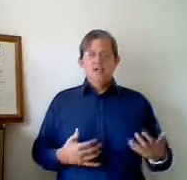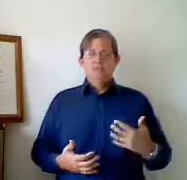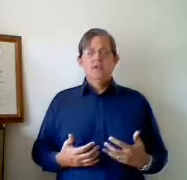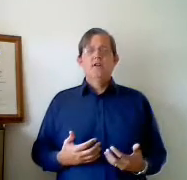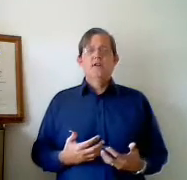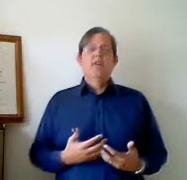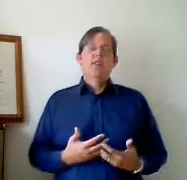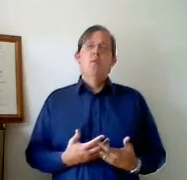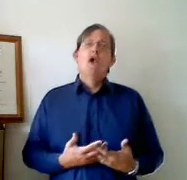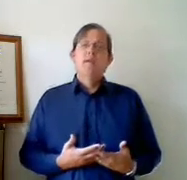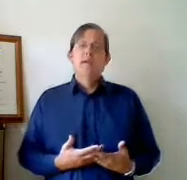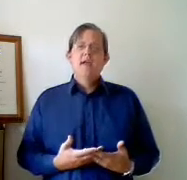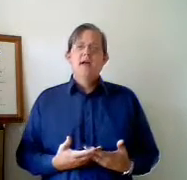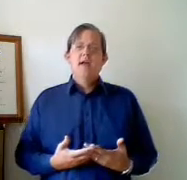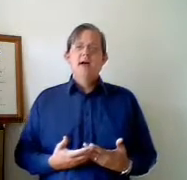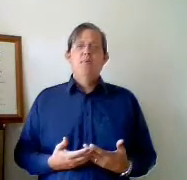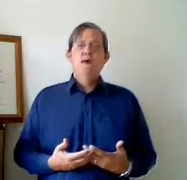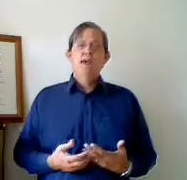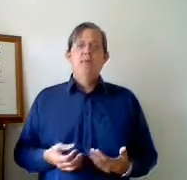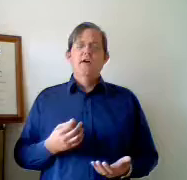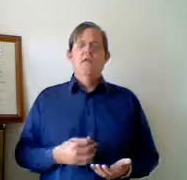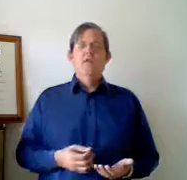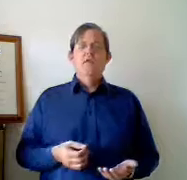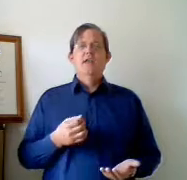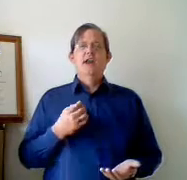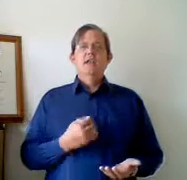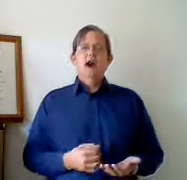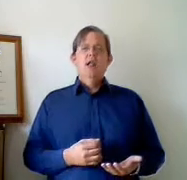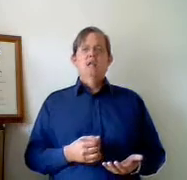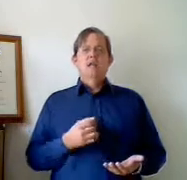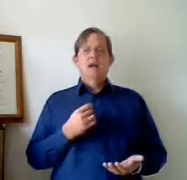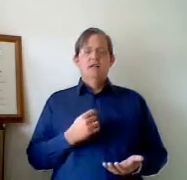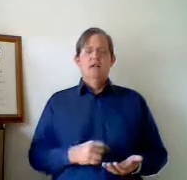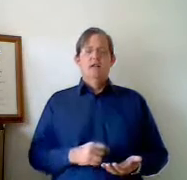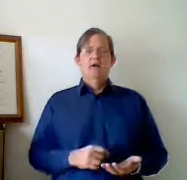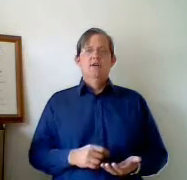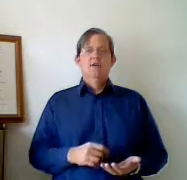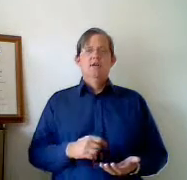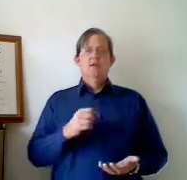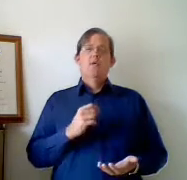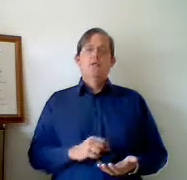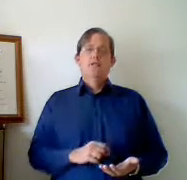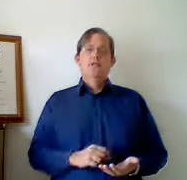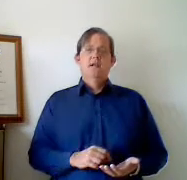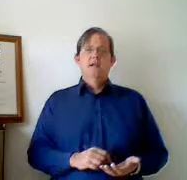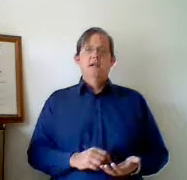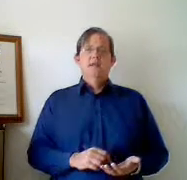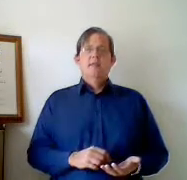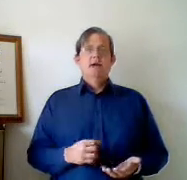customer is going tell you what they want. And at that point it is very important that you acknowledge the customer's request. The